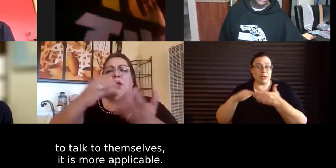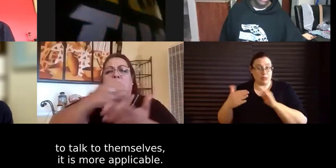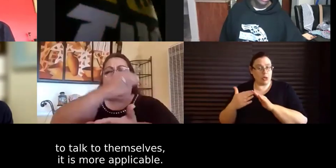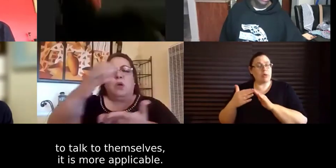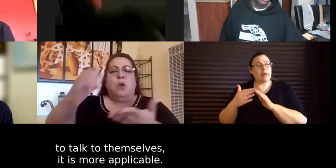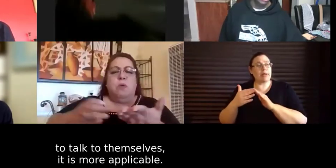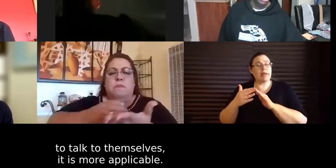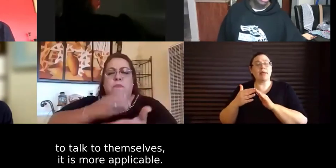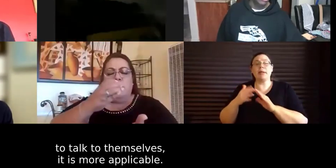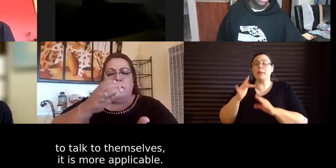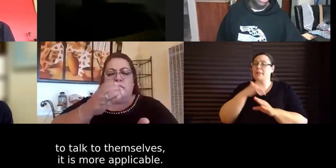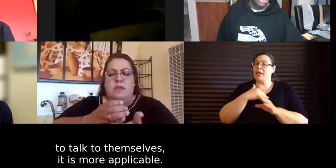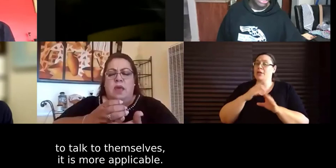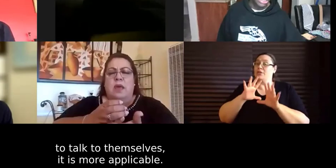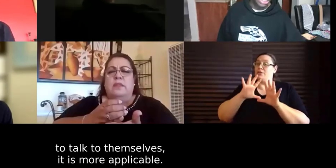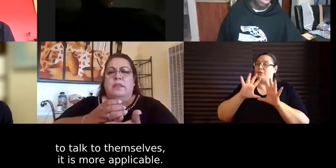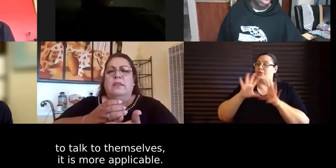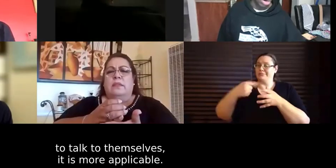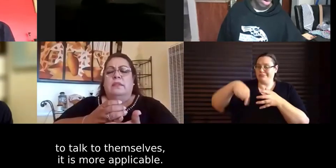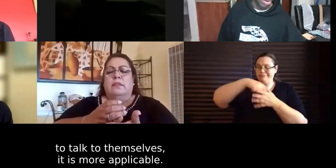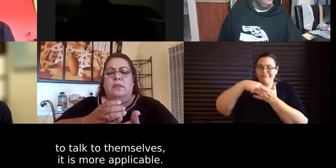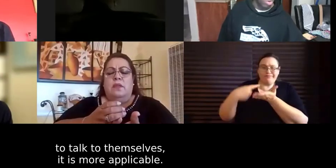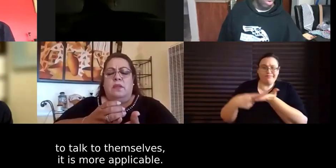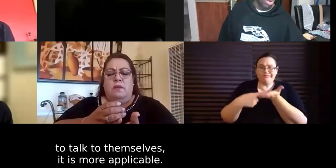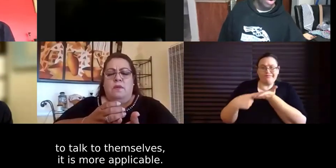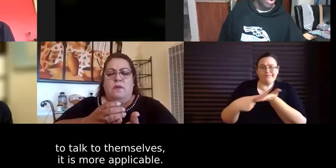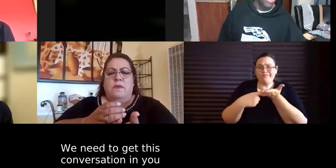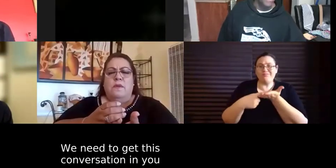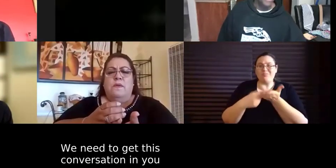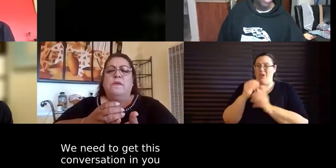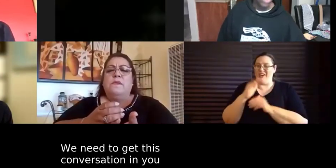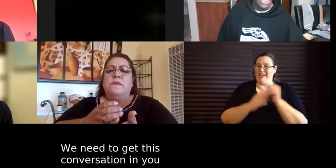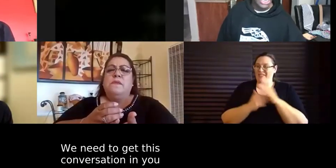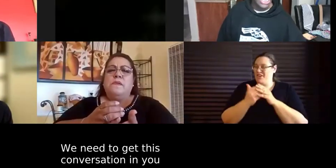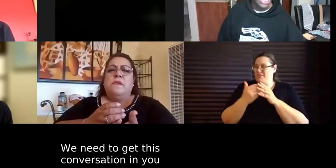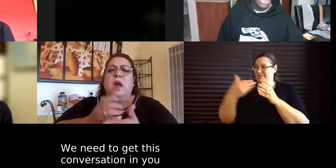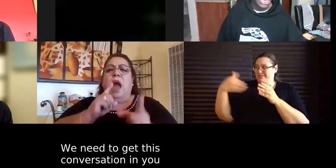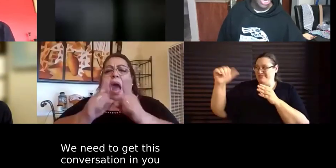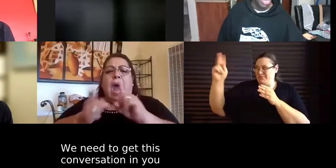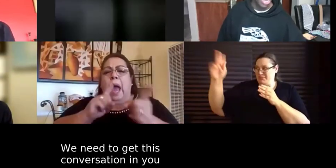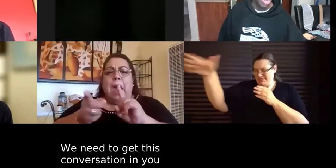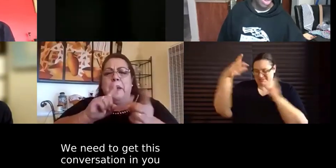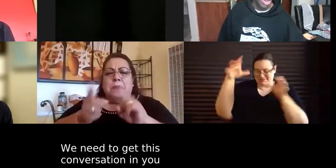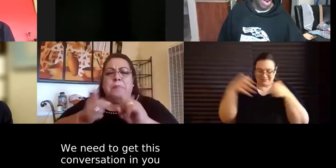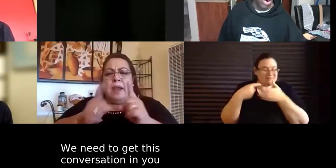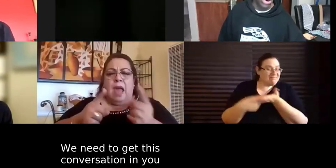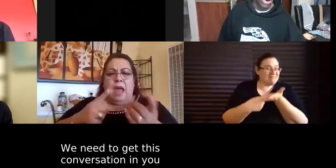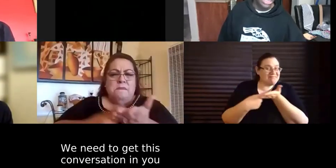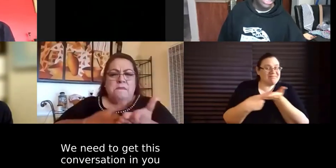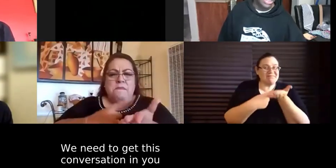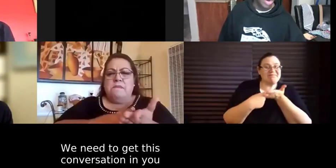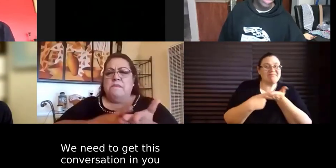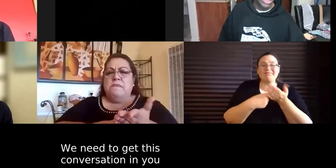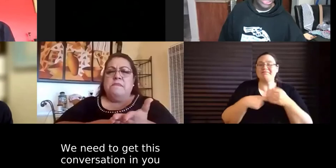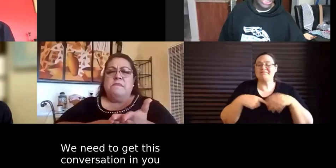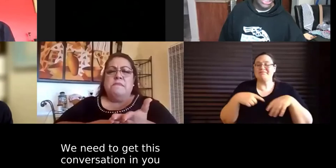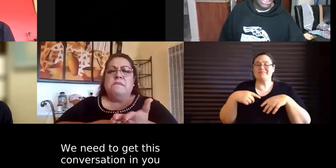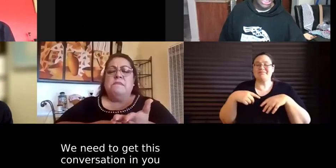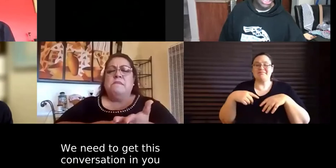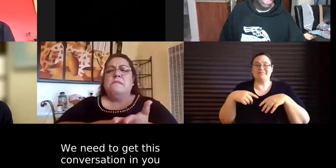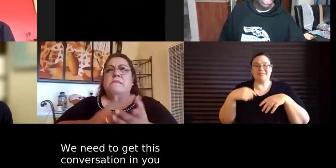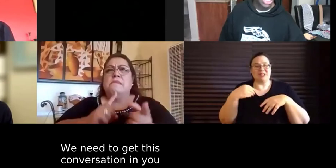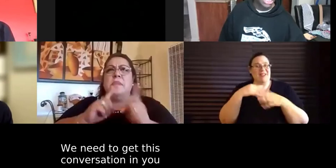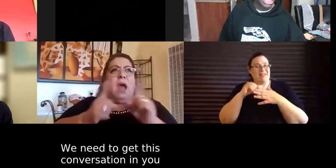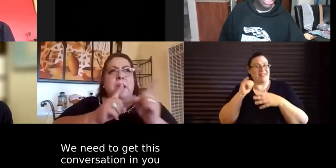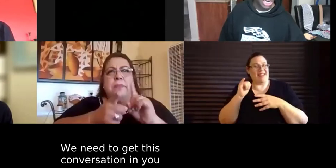themselves because it is more comfortable we need to get you know this conversation